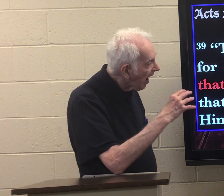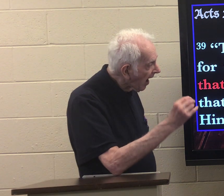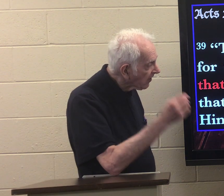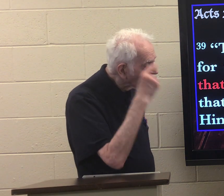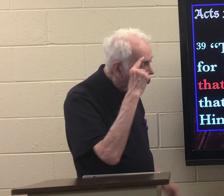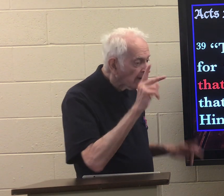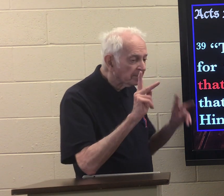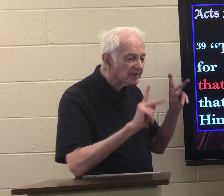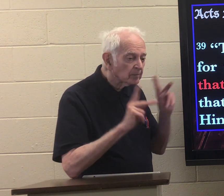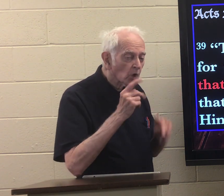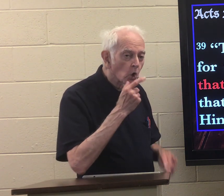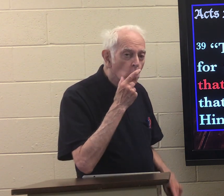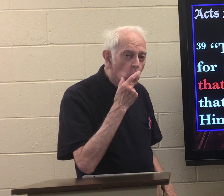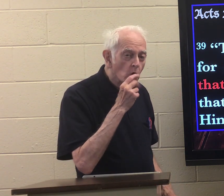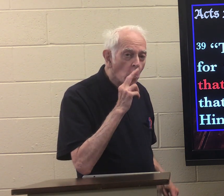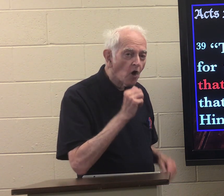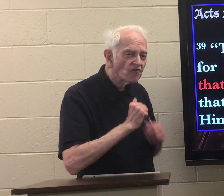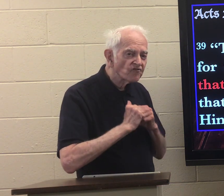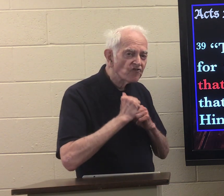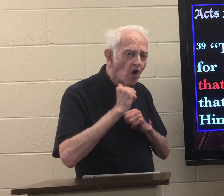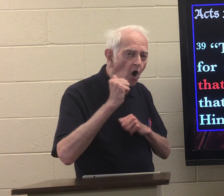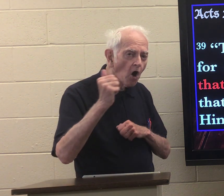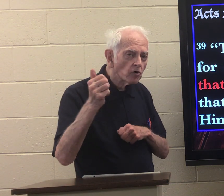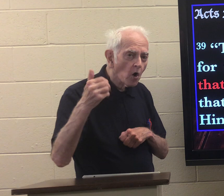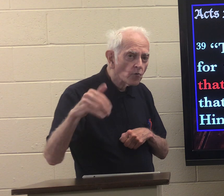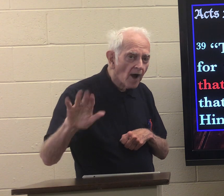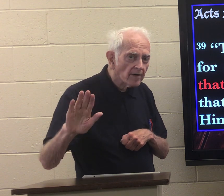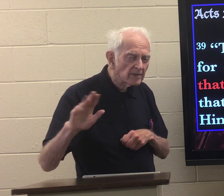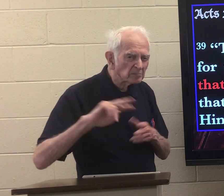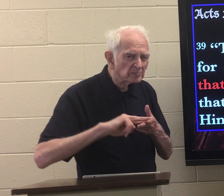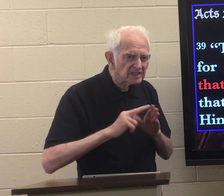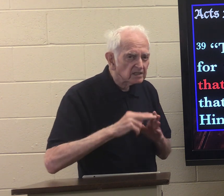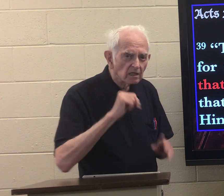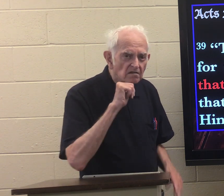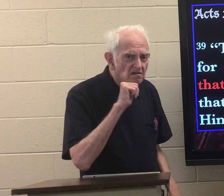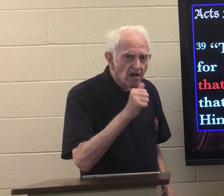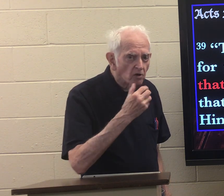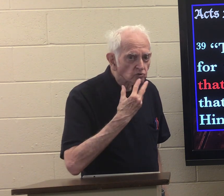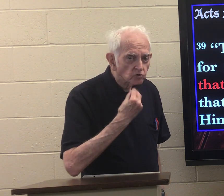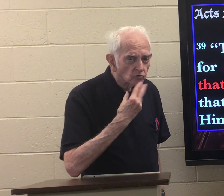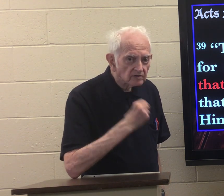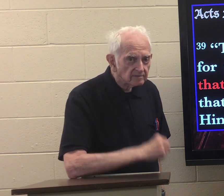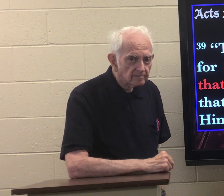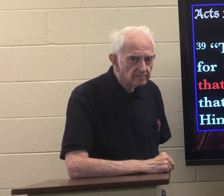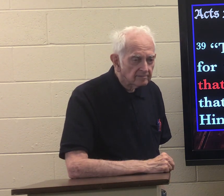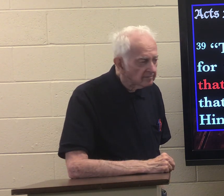and for the people who are far away meaning not Jews